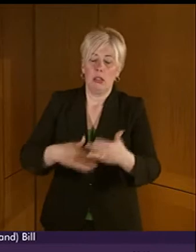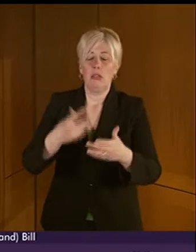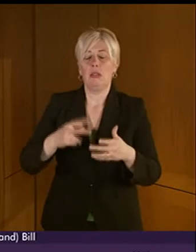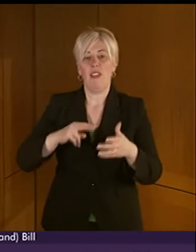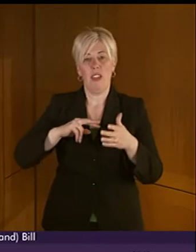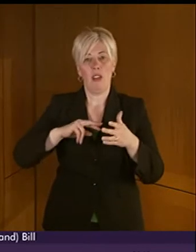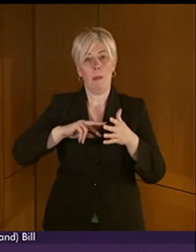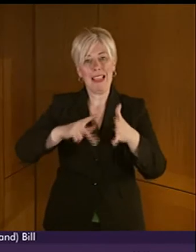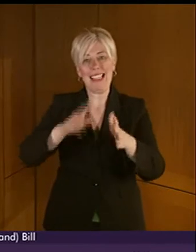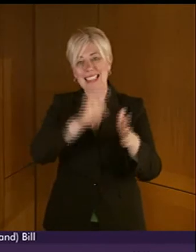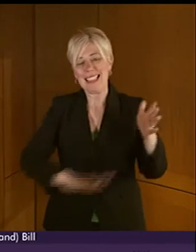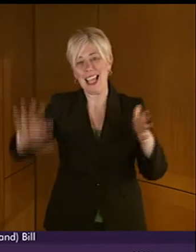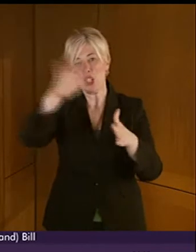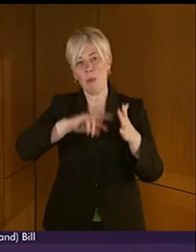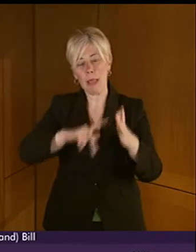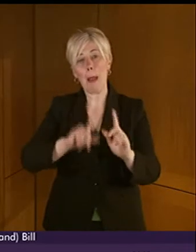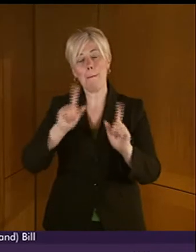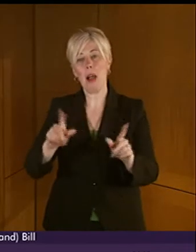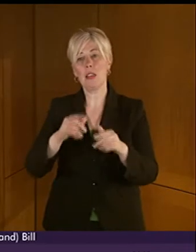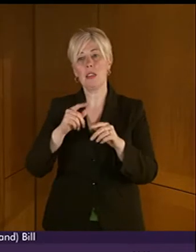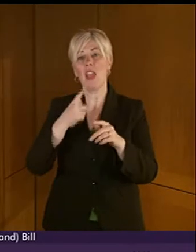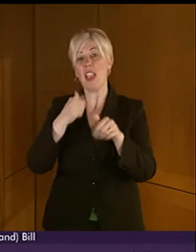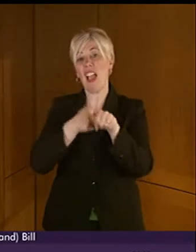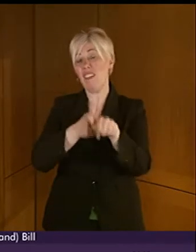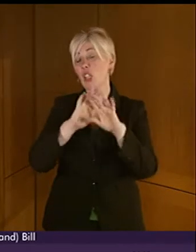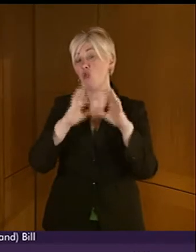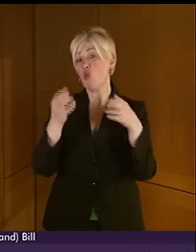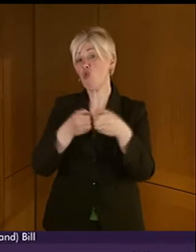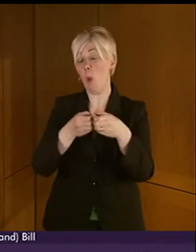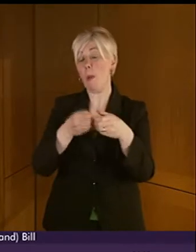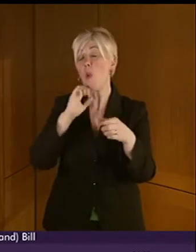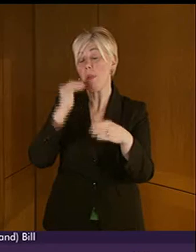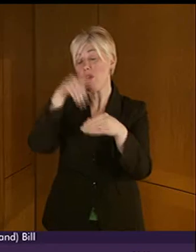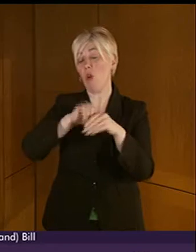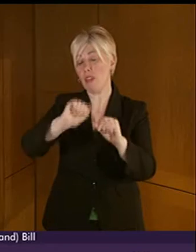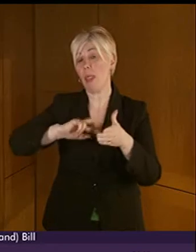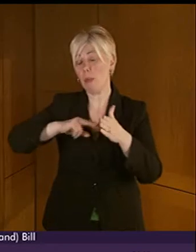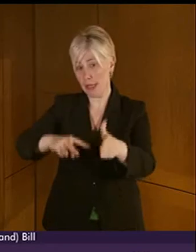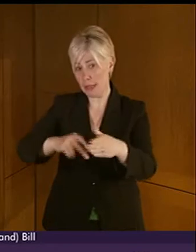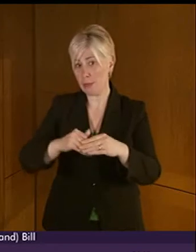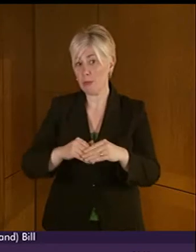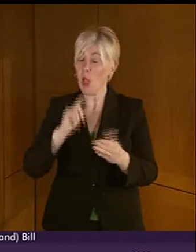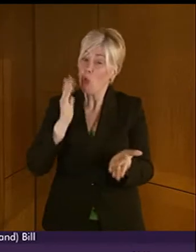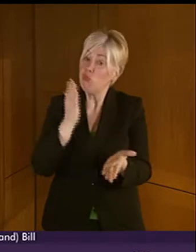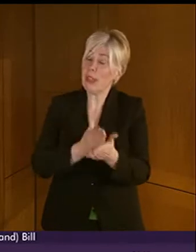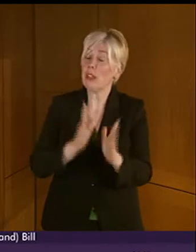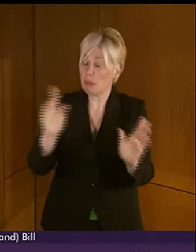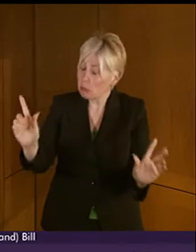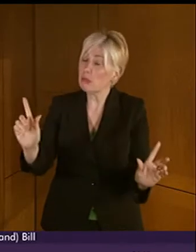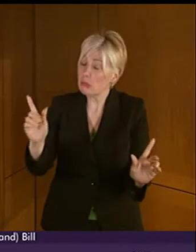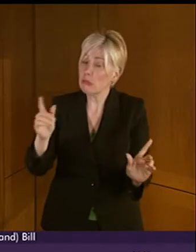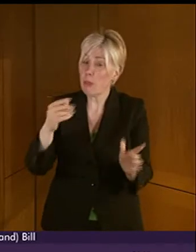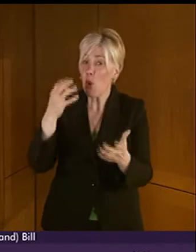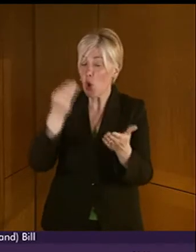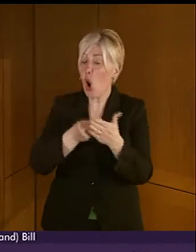by the national advisory group. These, of course, are real, but a much greater focus on listed authorities, in